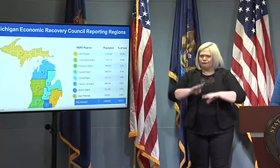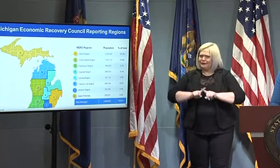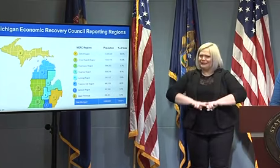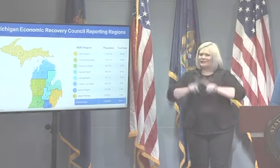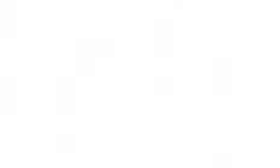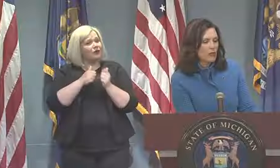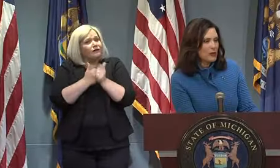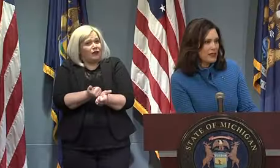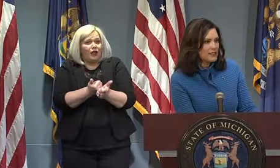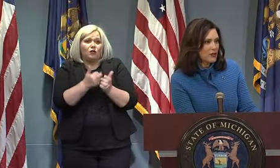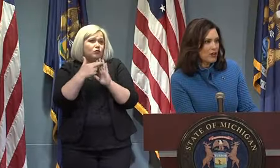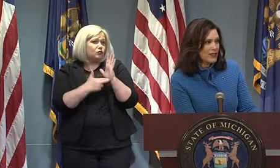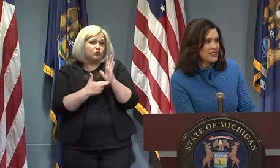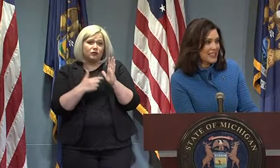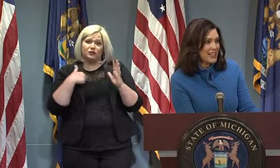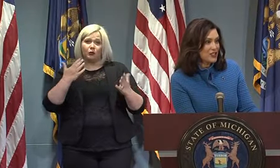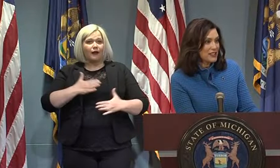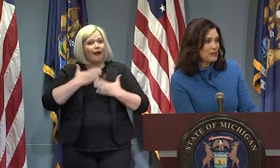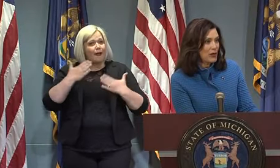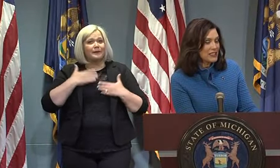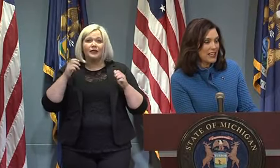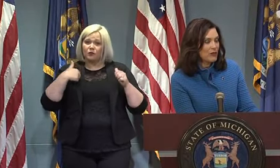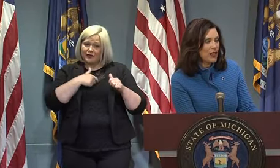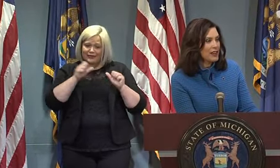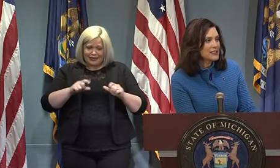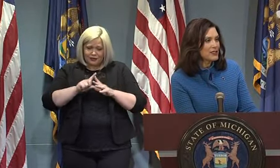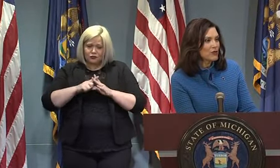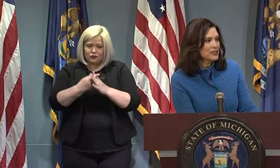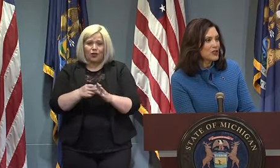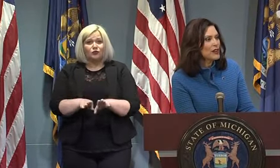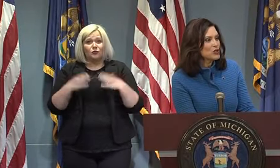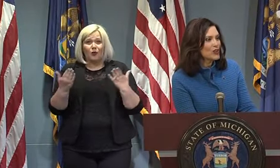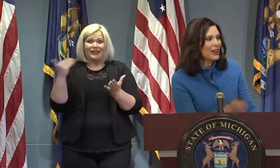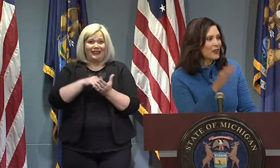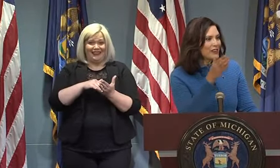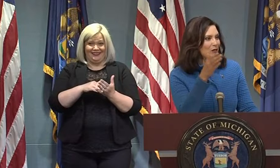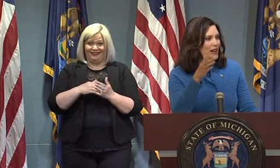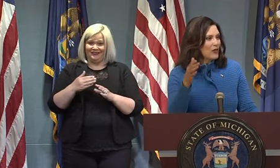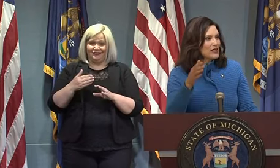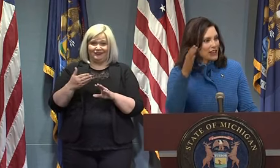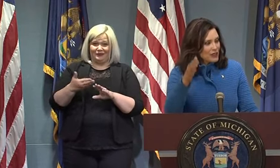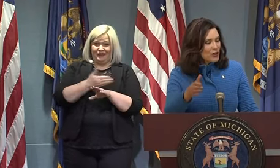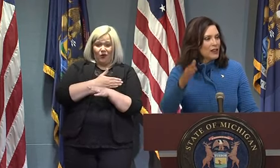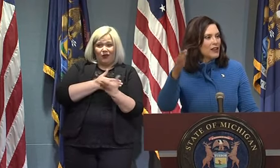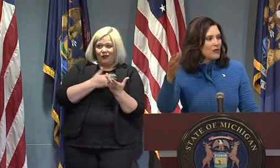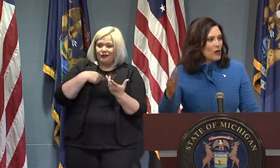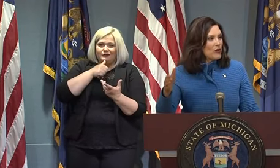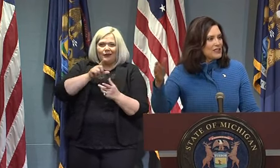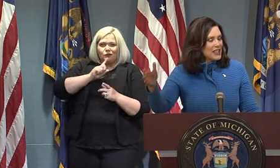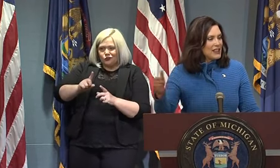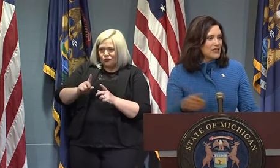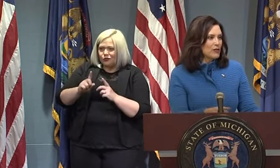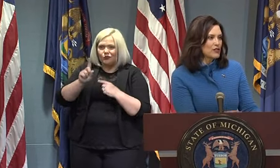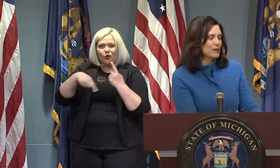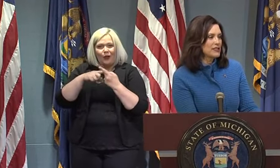slowly. We're pleased that we're at this stage at this point in time. Honestly, wasn't quite sure how to game it out exactly when we